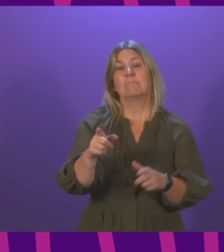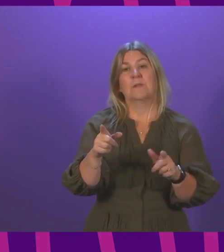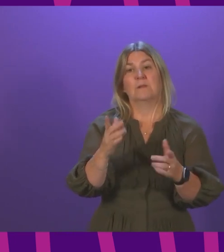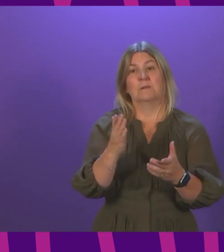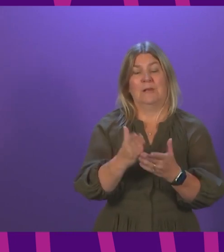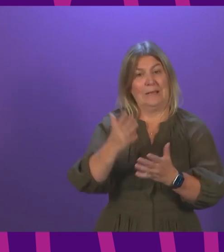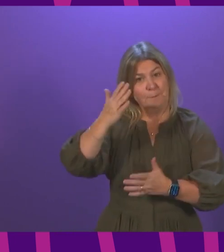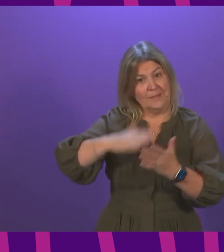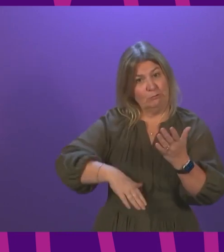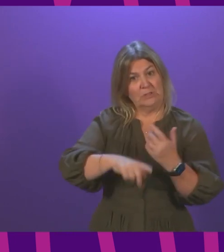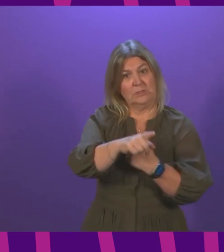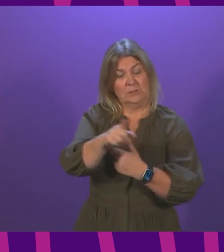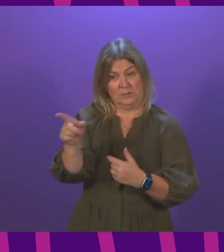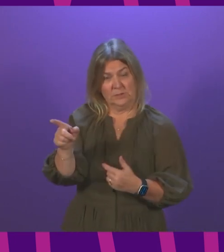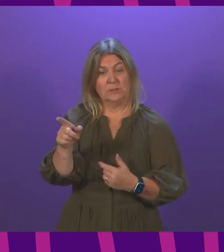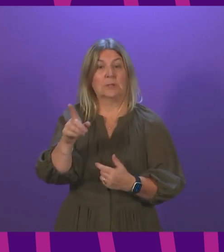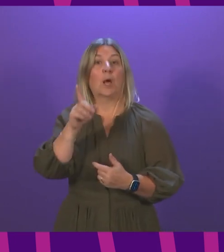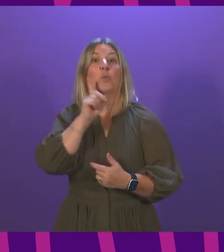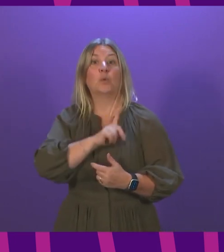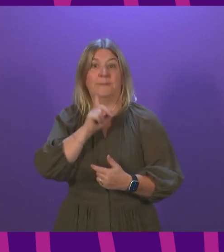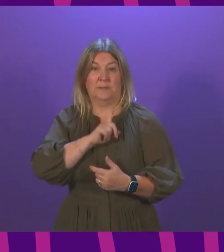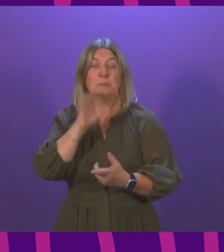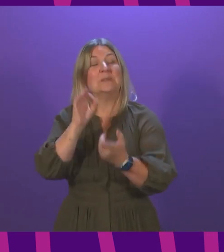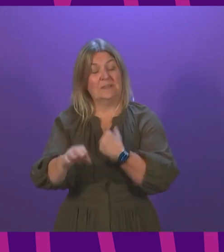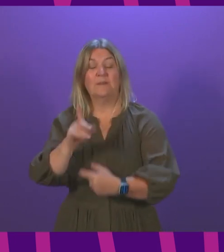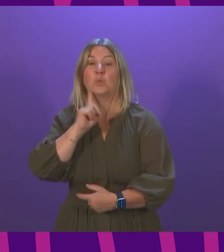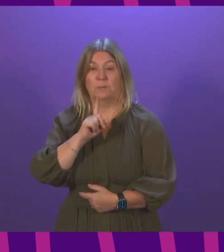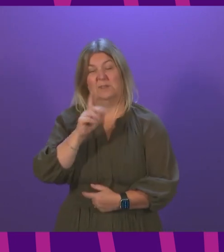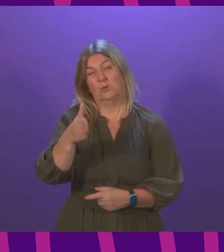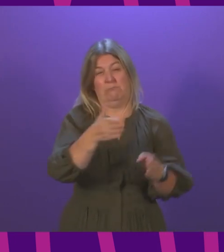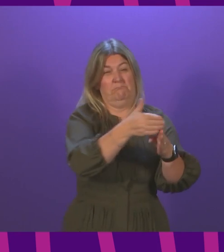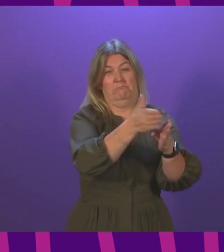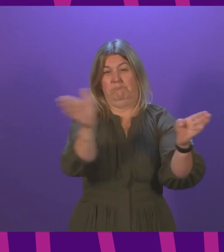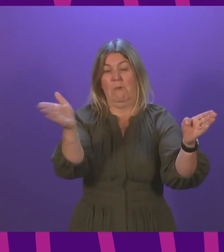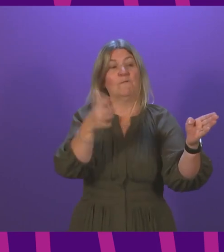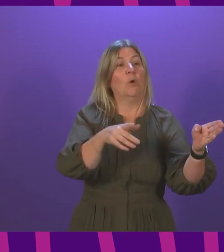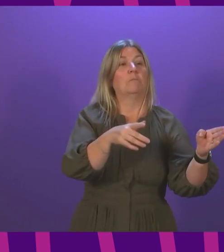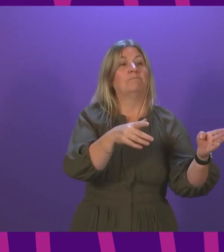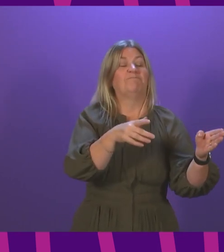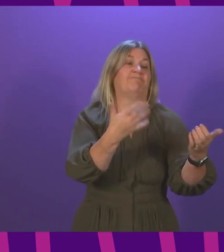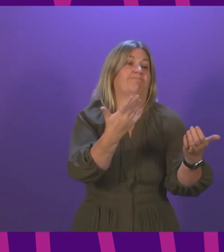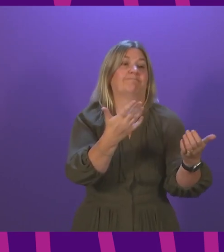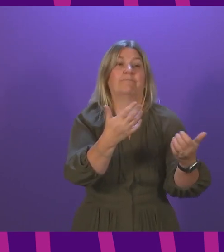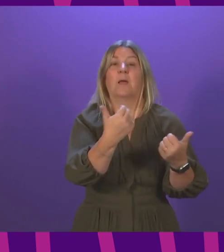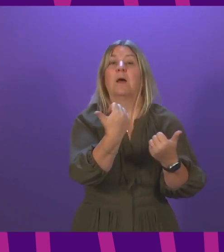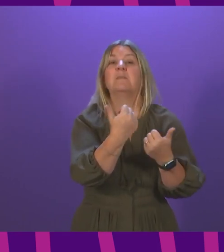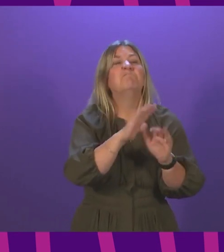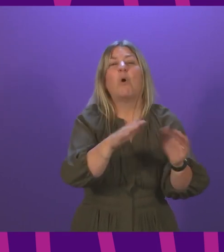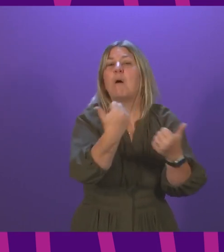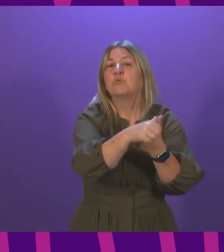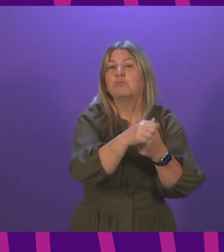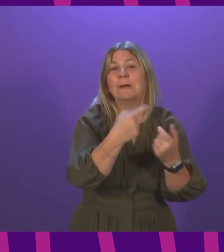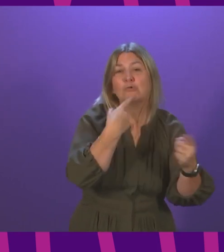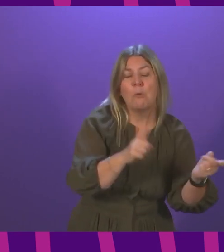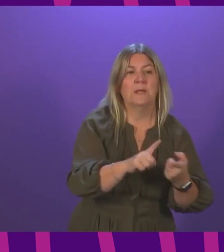experiences on the part of women, and it is a spectrum that goes from inappropriate comments through to discrimination